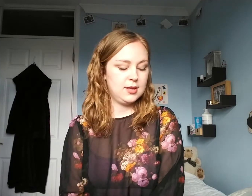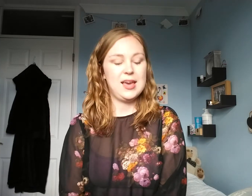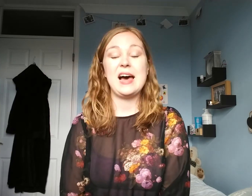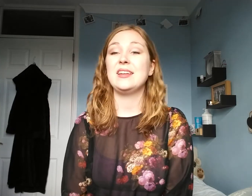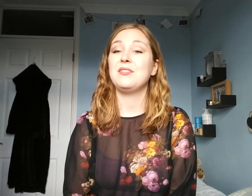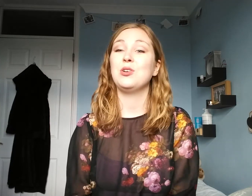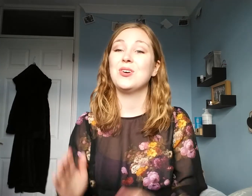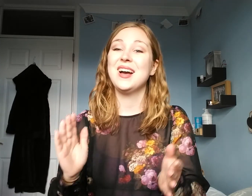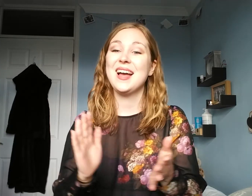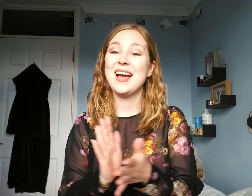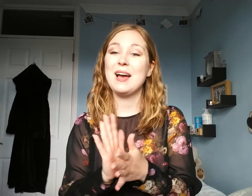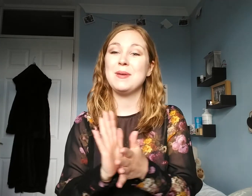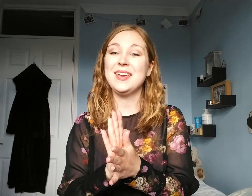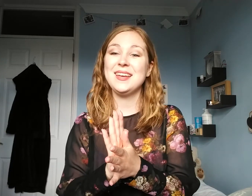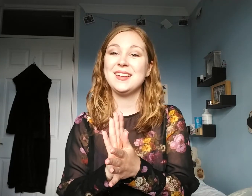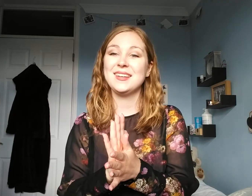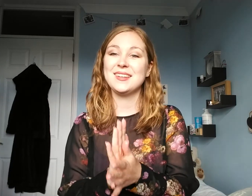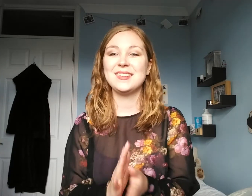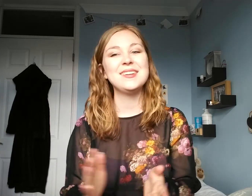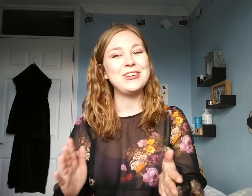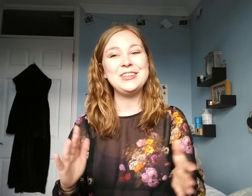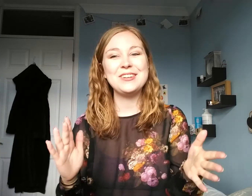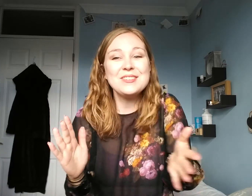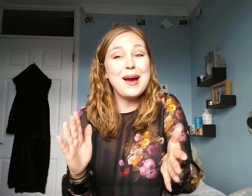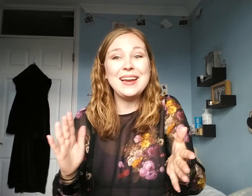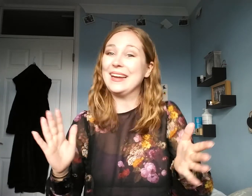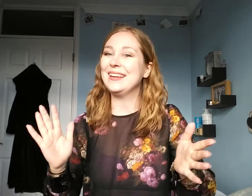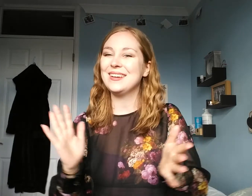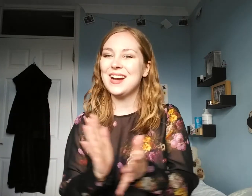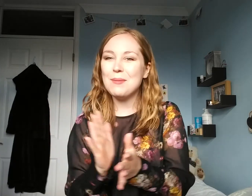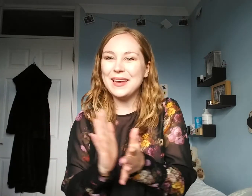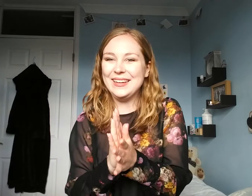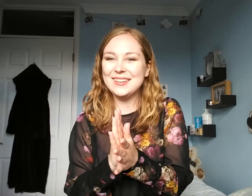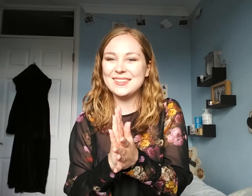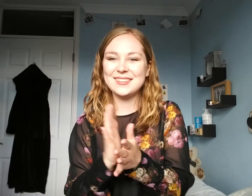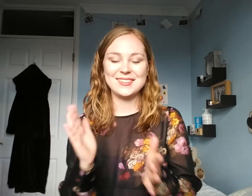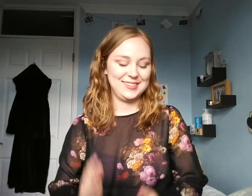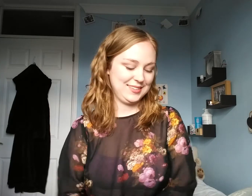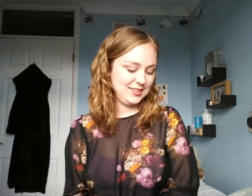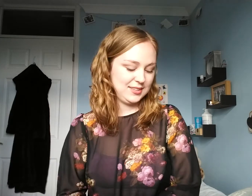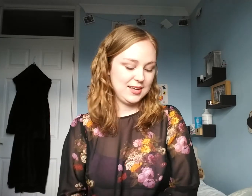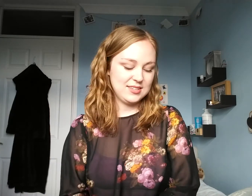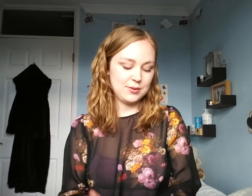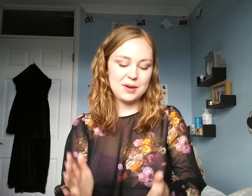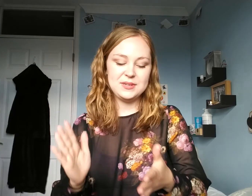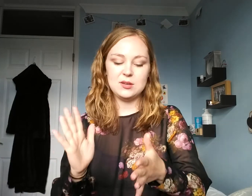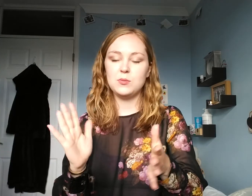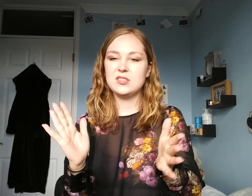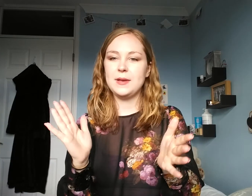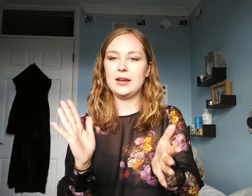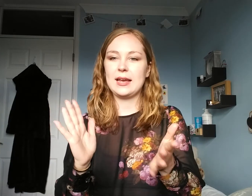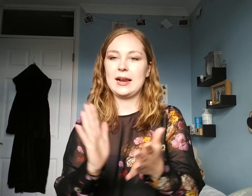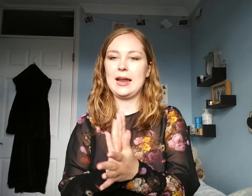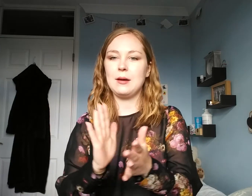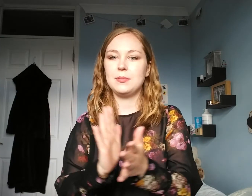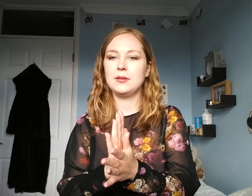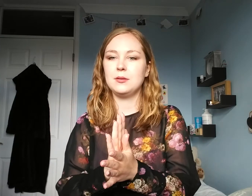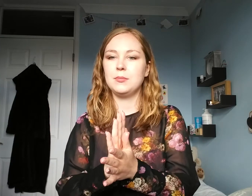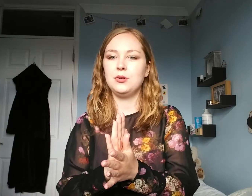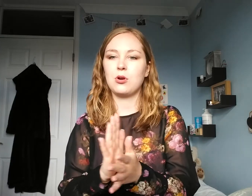And then if you're happy, make sure you're smiling. You're happy. So, happy is almost a bit like a clap, but not